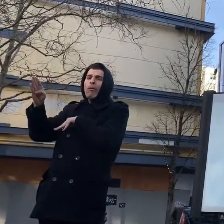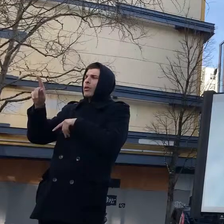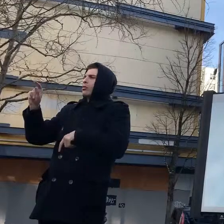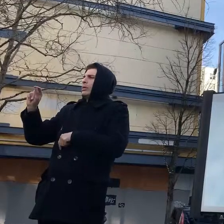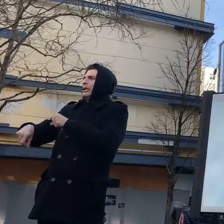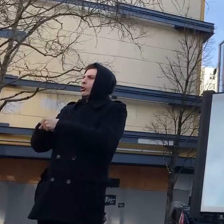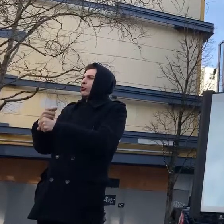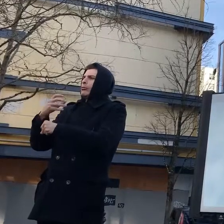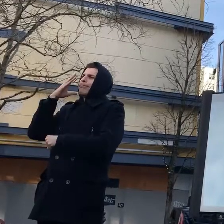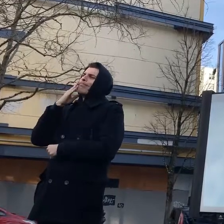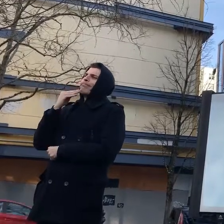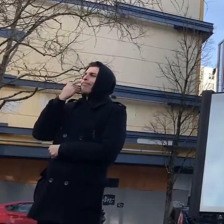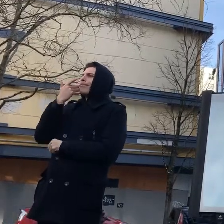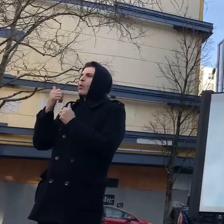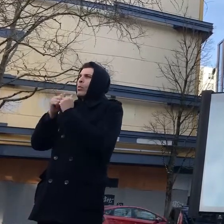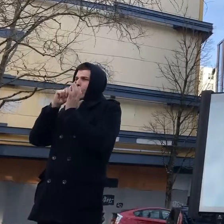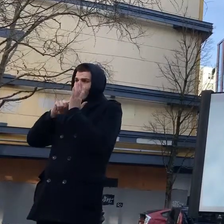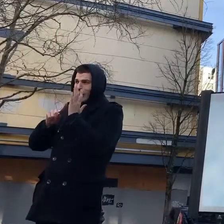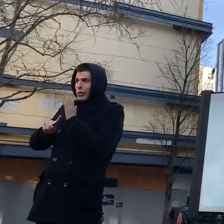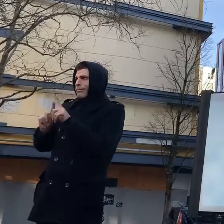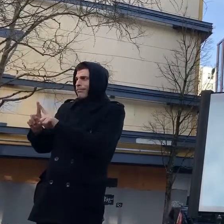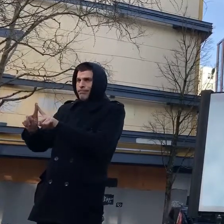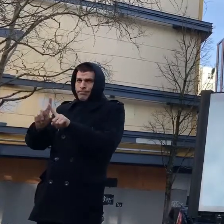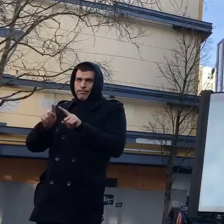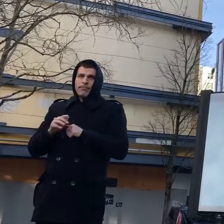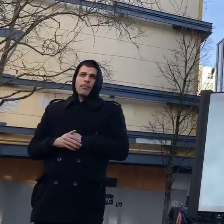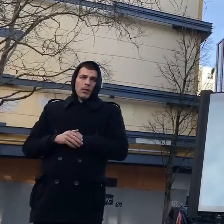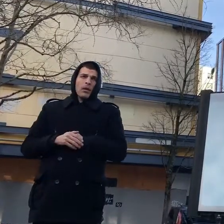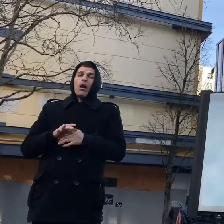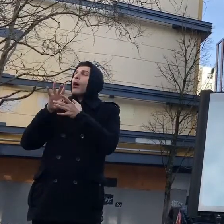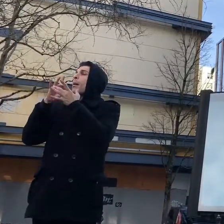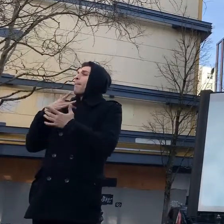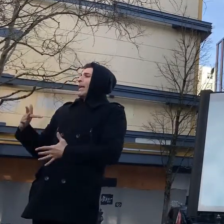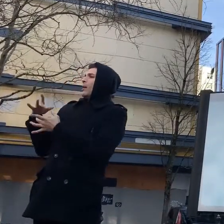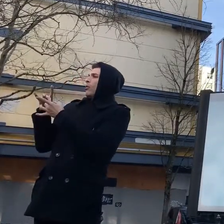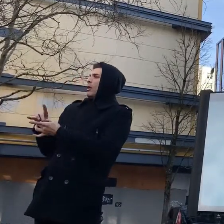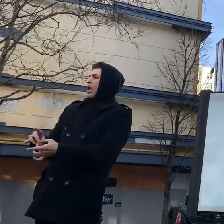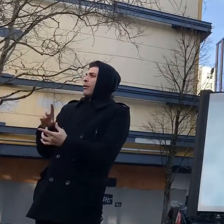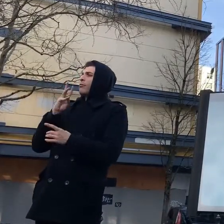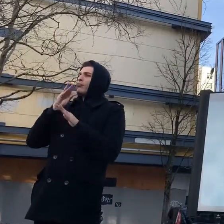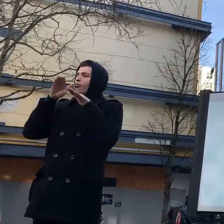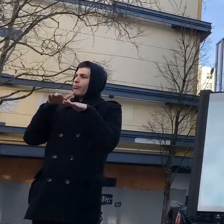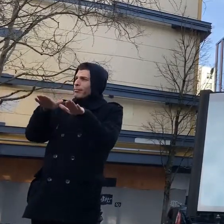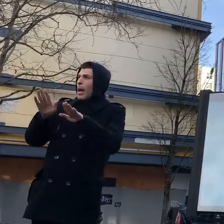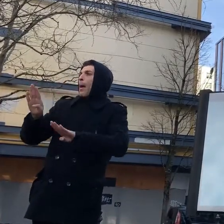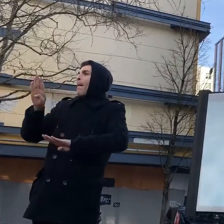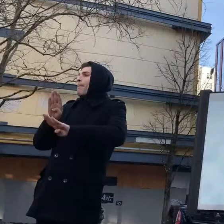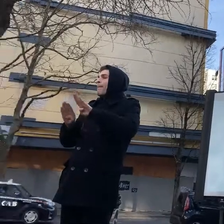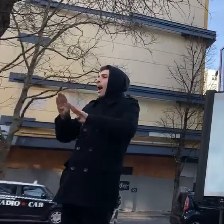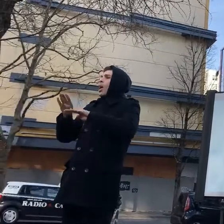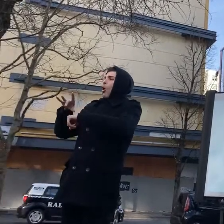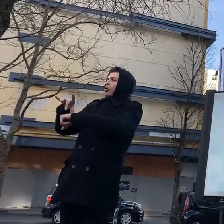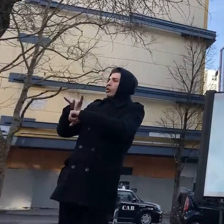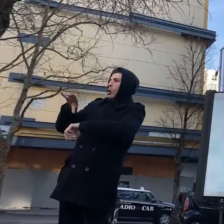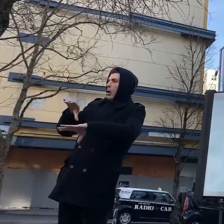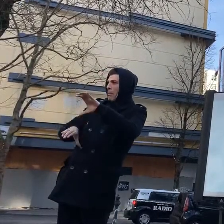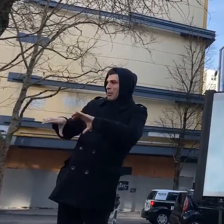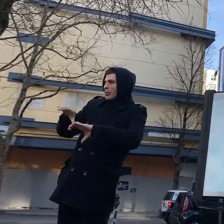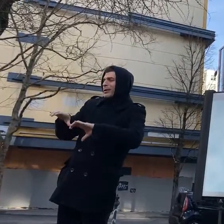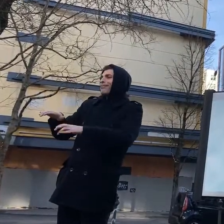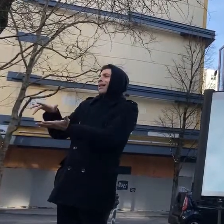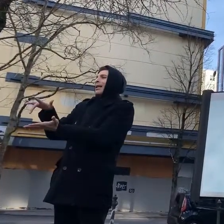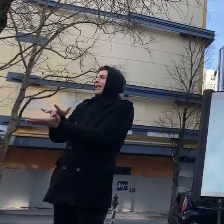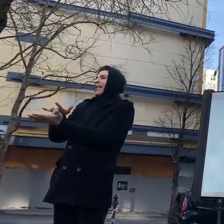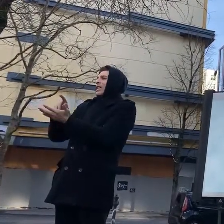of the significant human and environmental dangers posed by law enforcement use of munitions